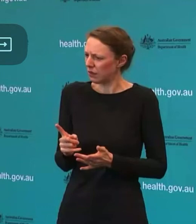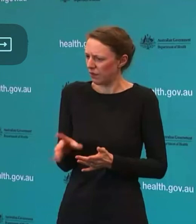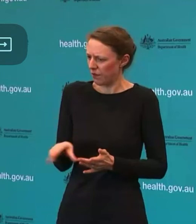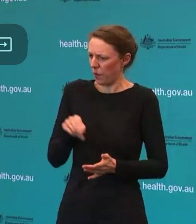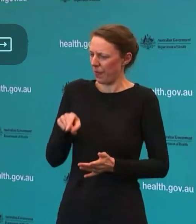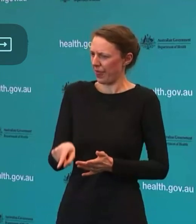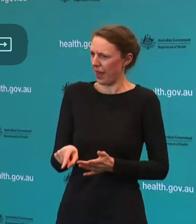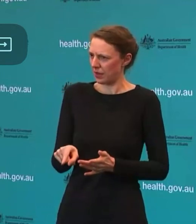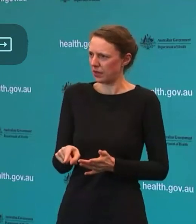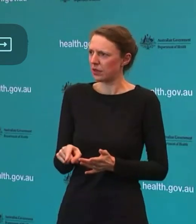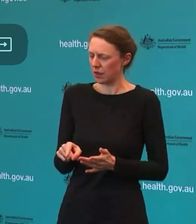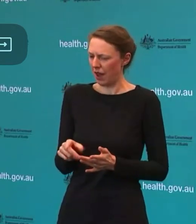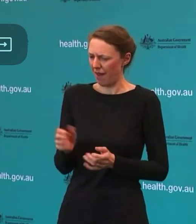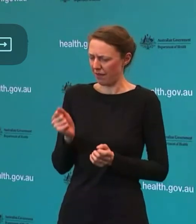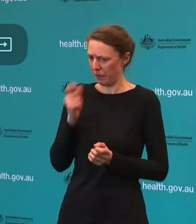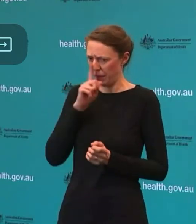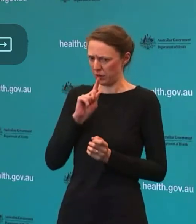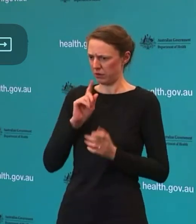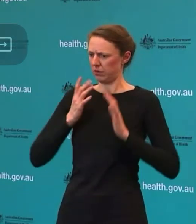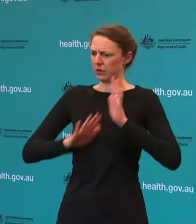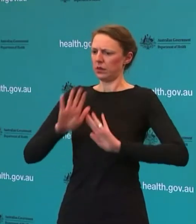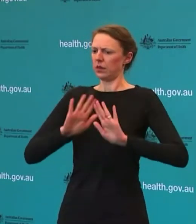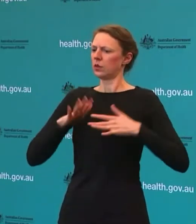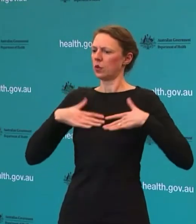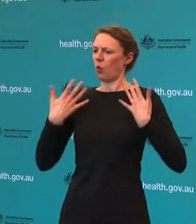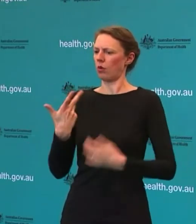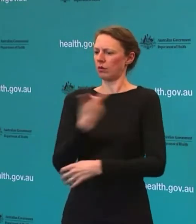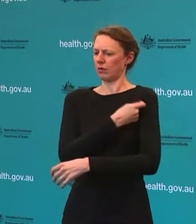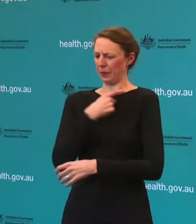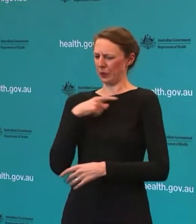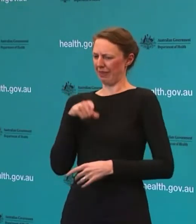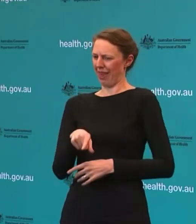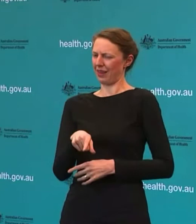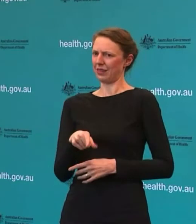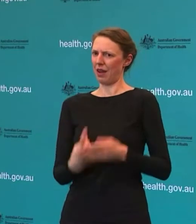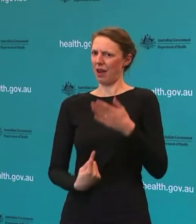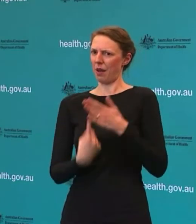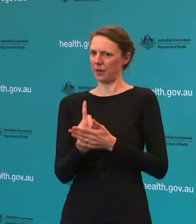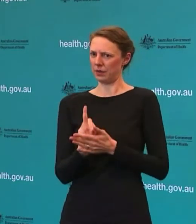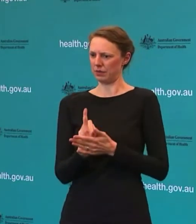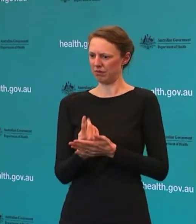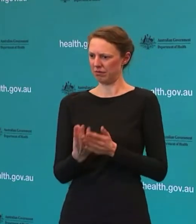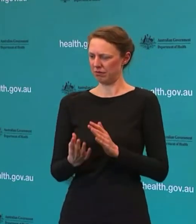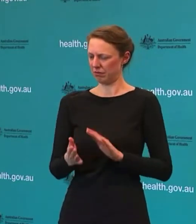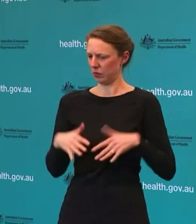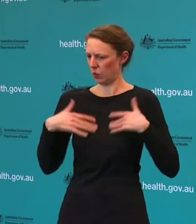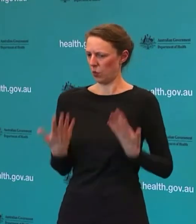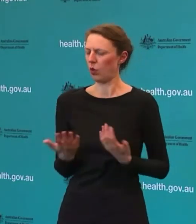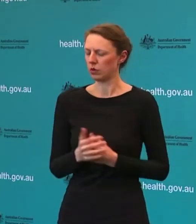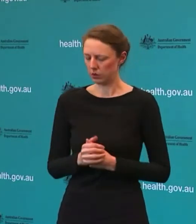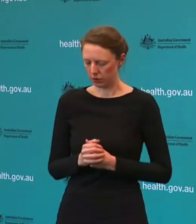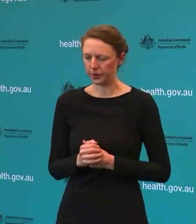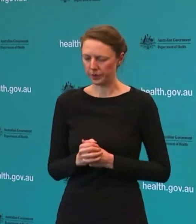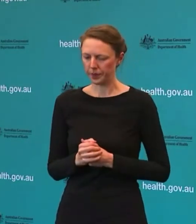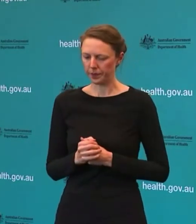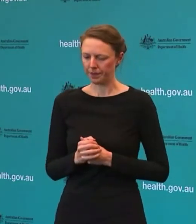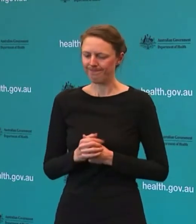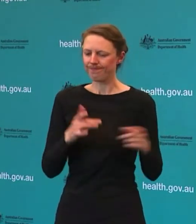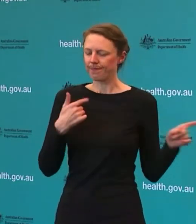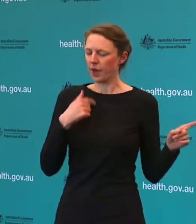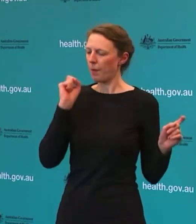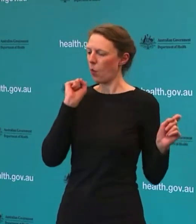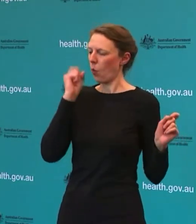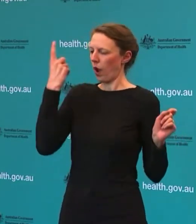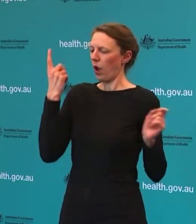I'm aware of those concerns being raised this morning, that the particular cell line that was produced for the vaccine